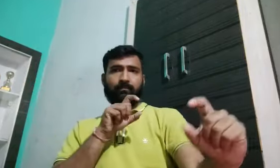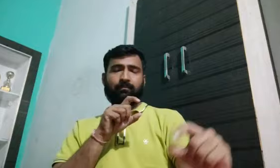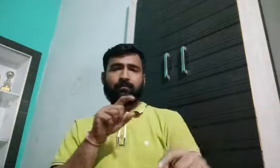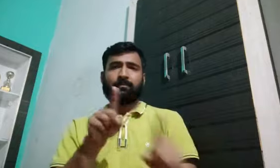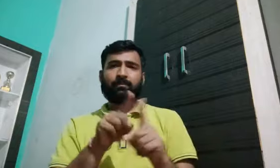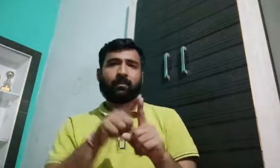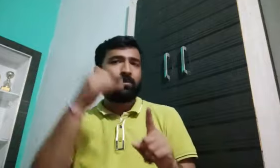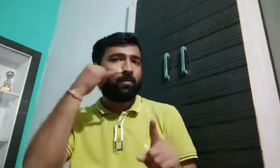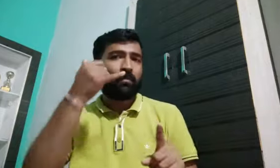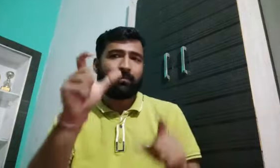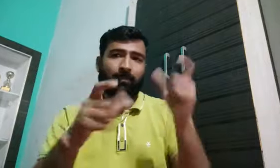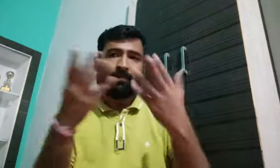I think you don't about body weight!